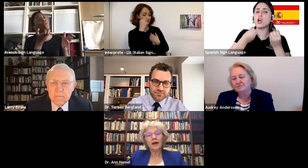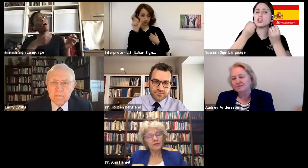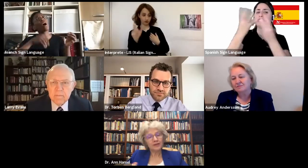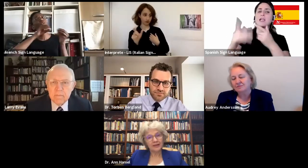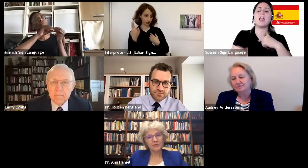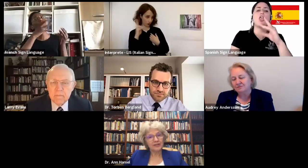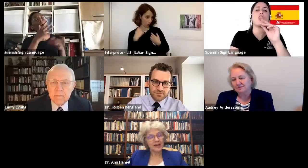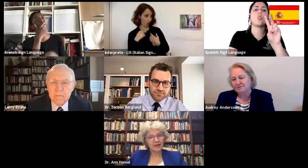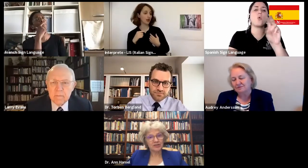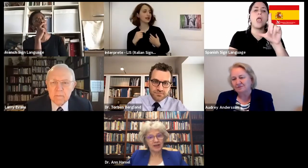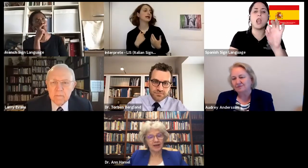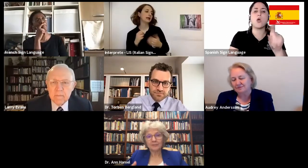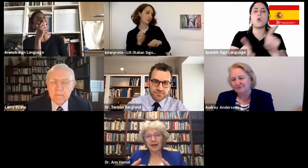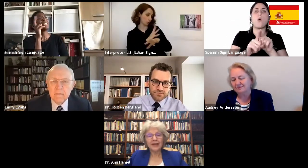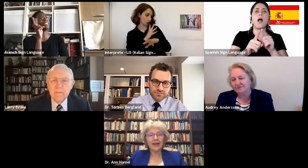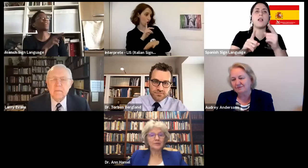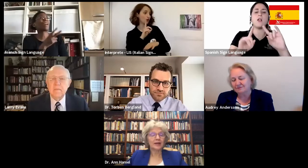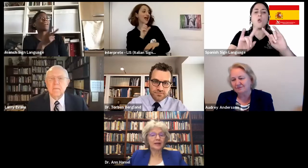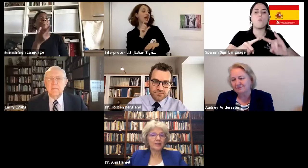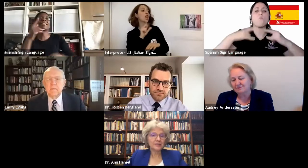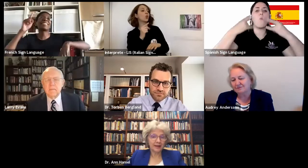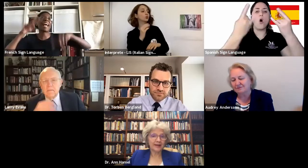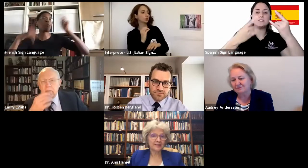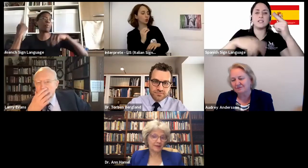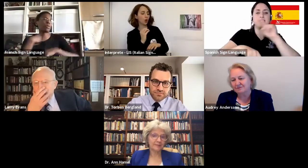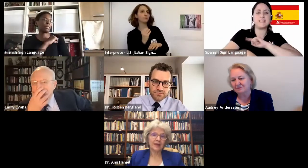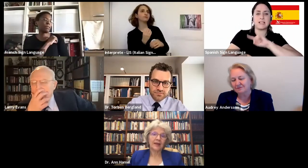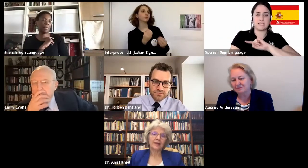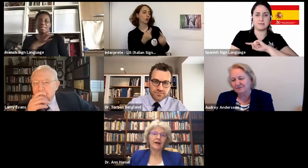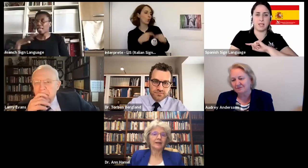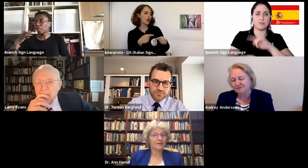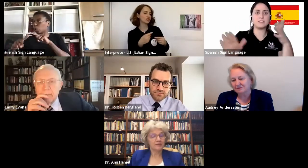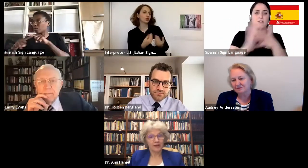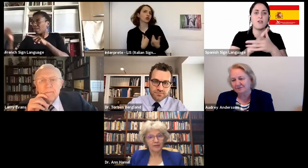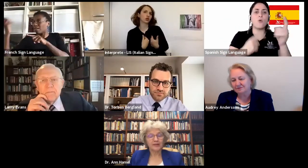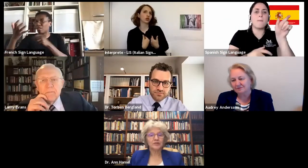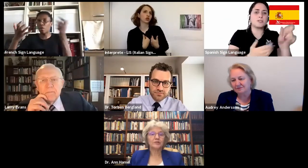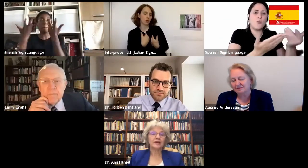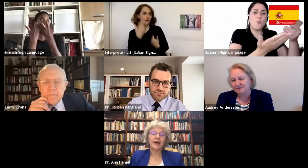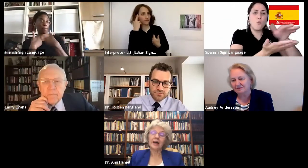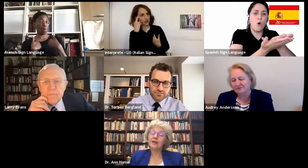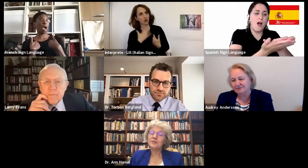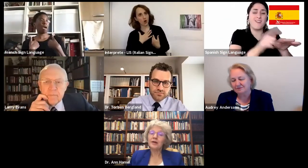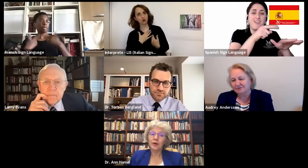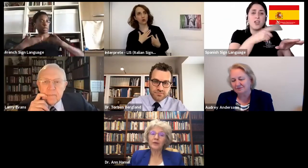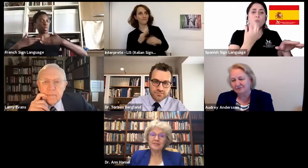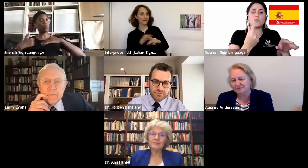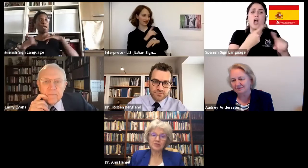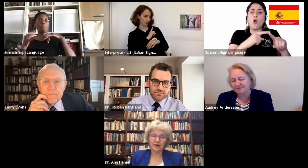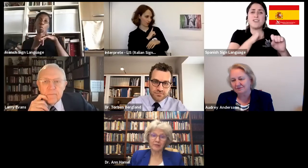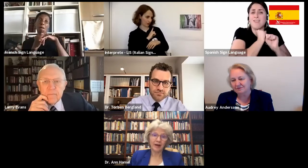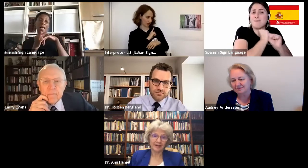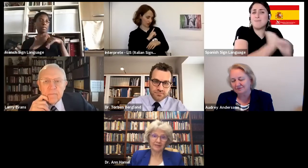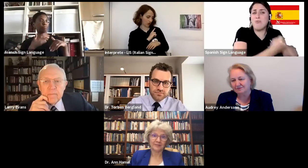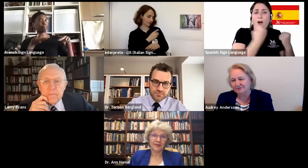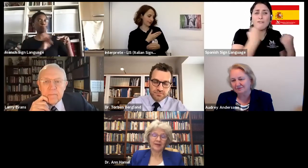many other things are attached to that. In my case, when I lost my husband, you I lost the father of my children. I lost my role as a